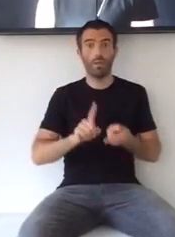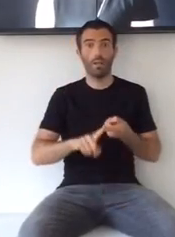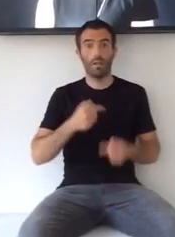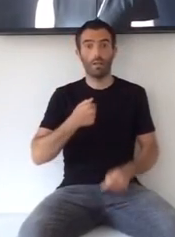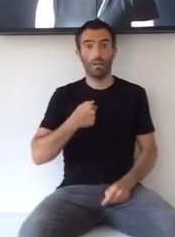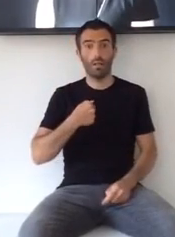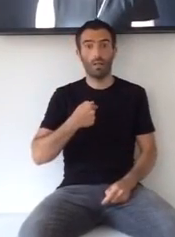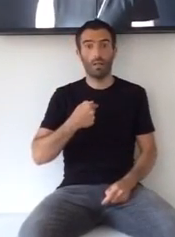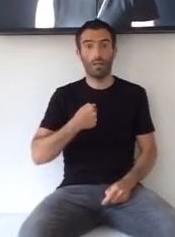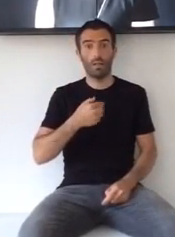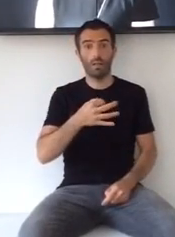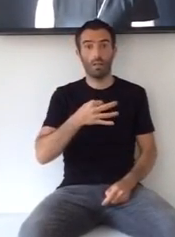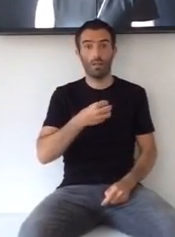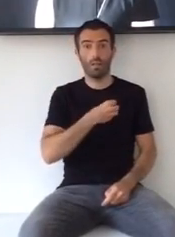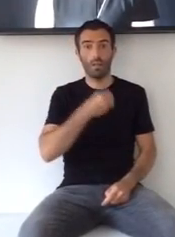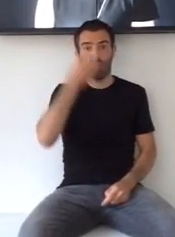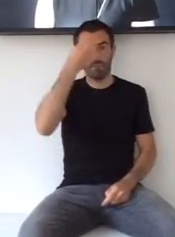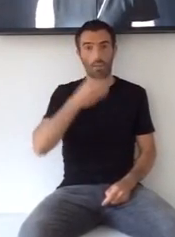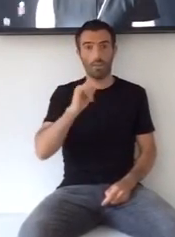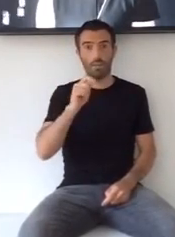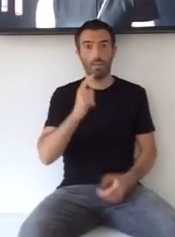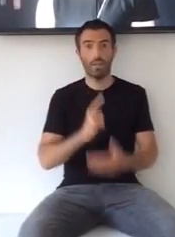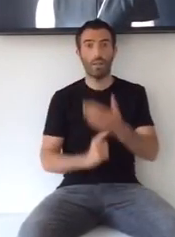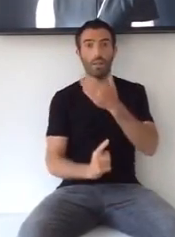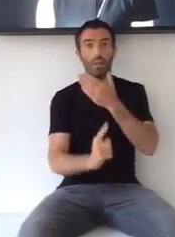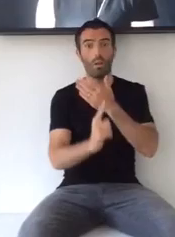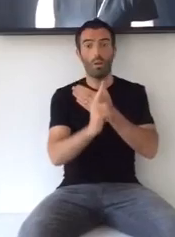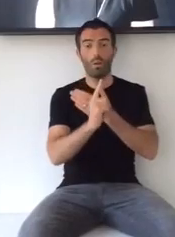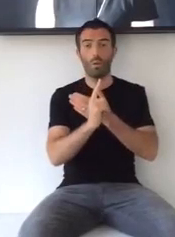And I, I gotta face it alone